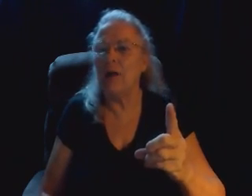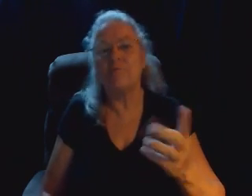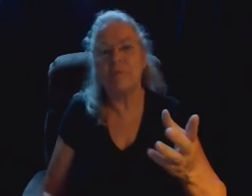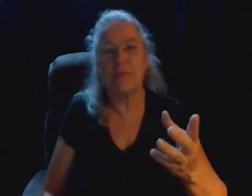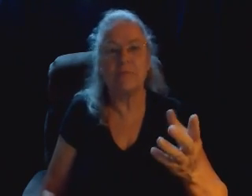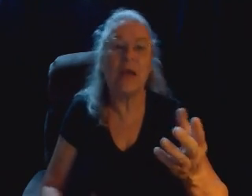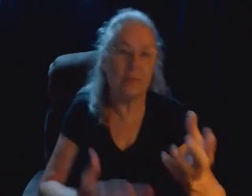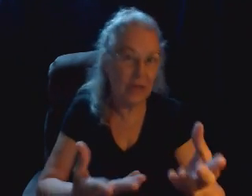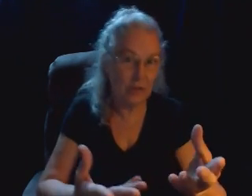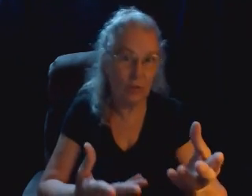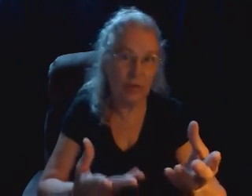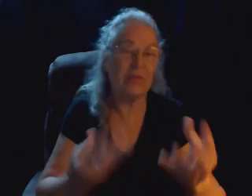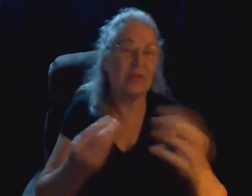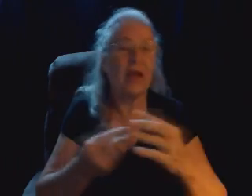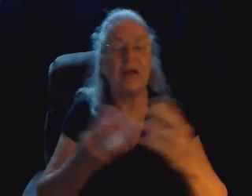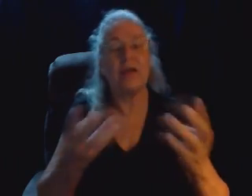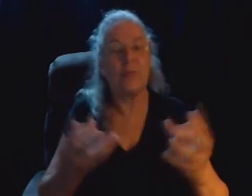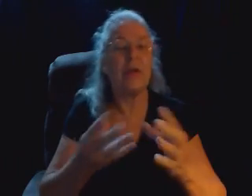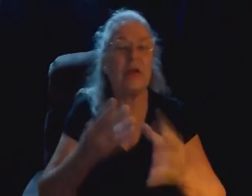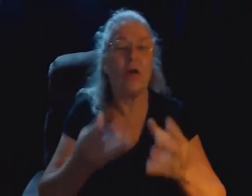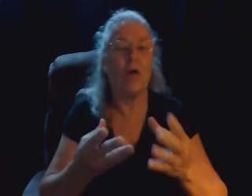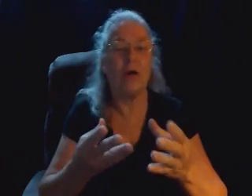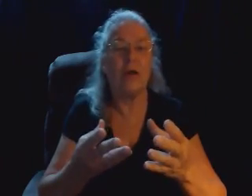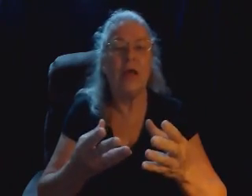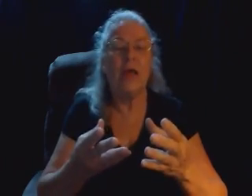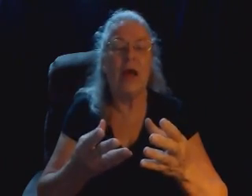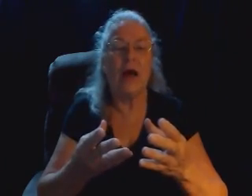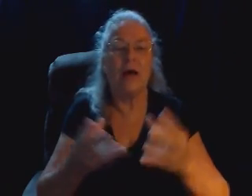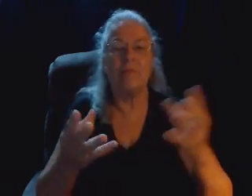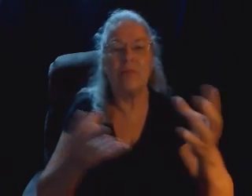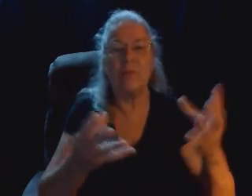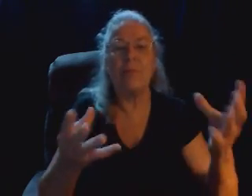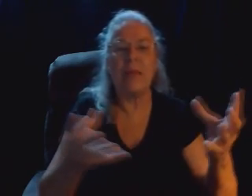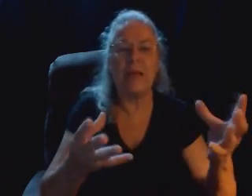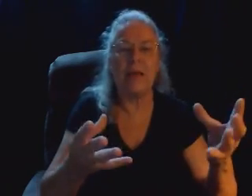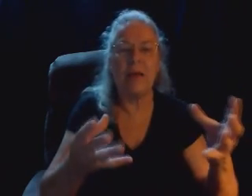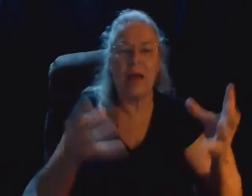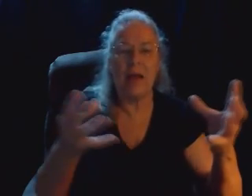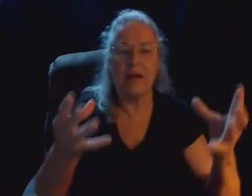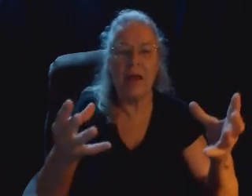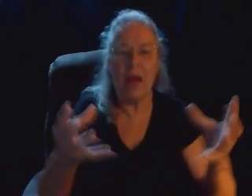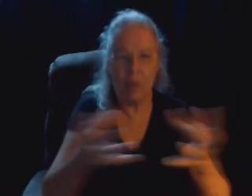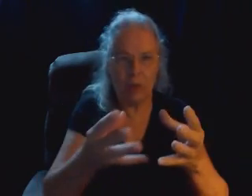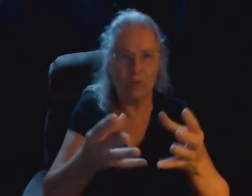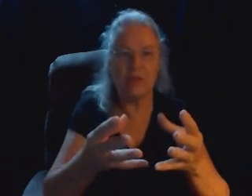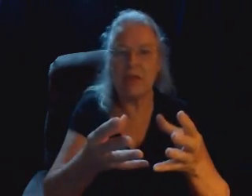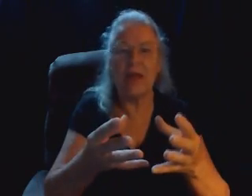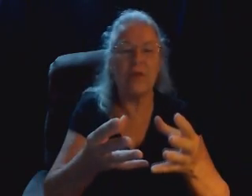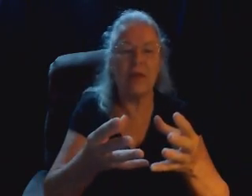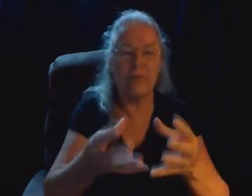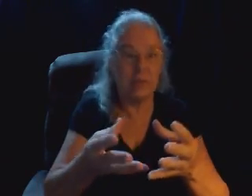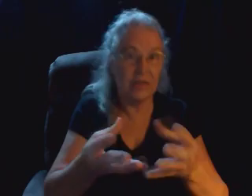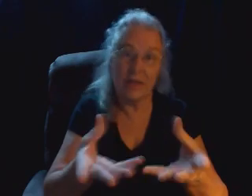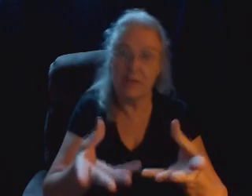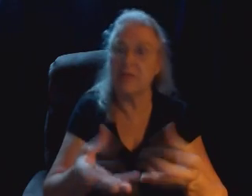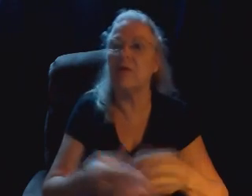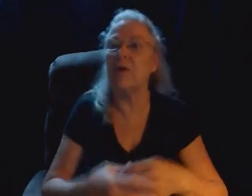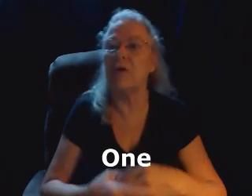Sometimes I don't even sign it depending on the meaning and how it goes together if it's necessary or